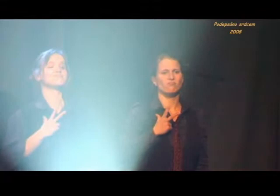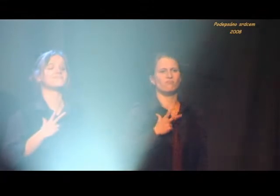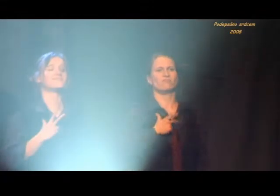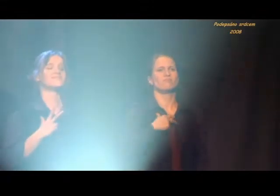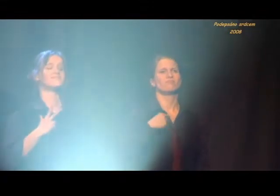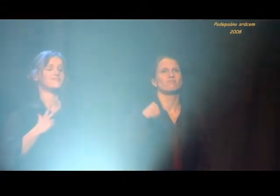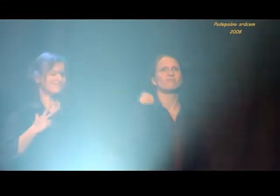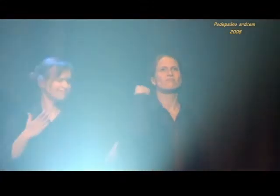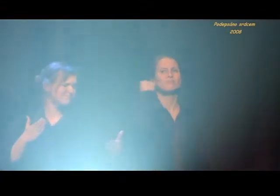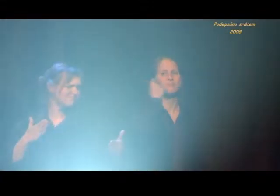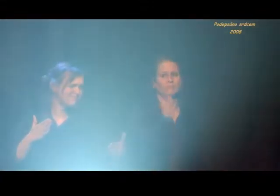no, not me.